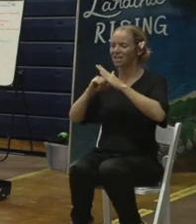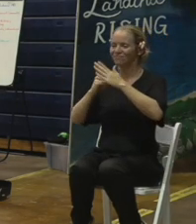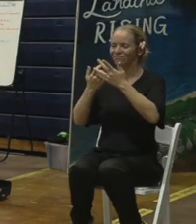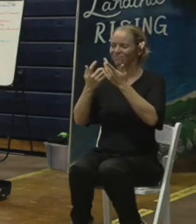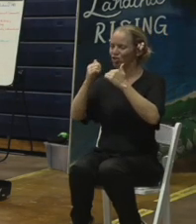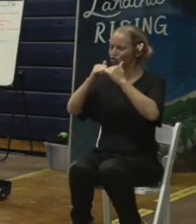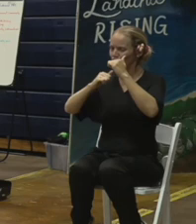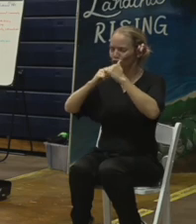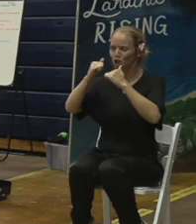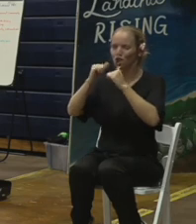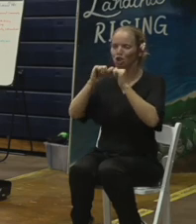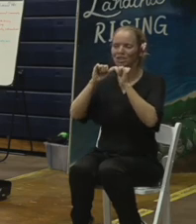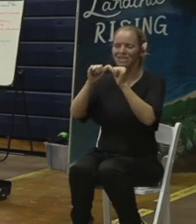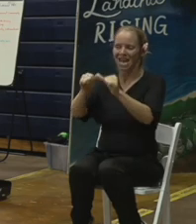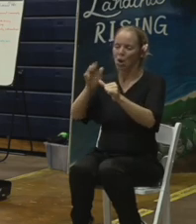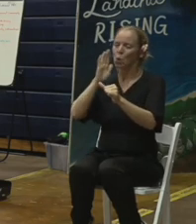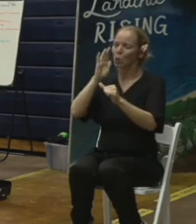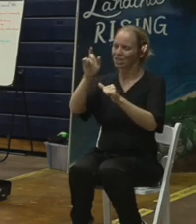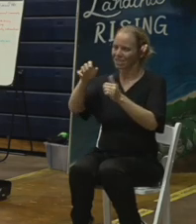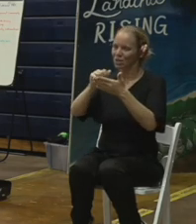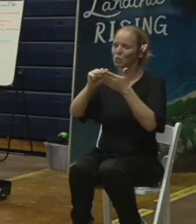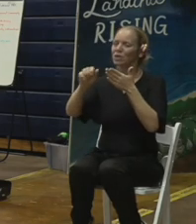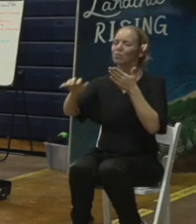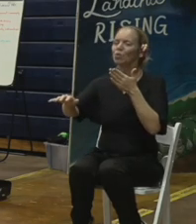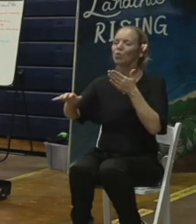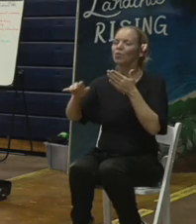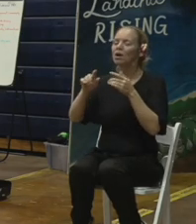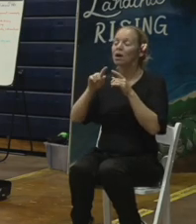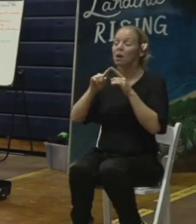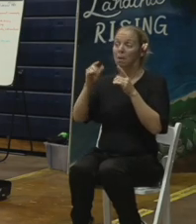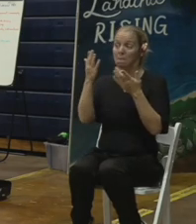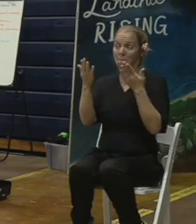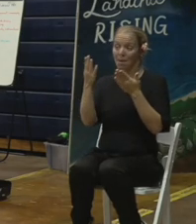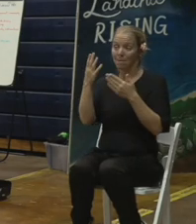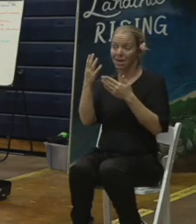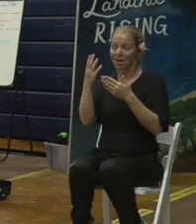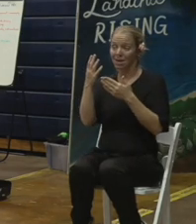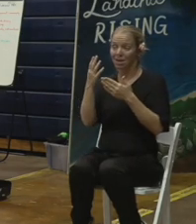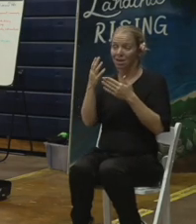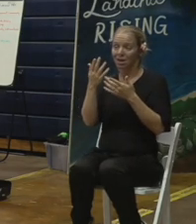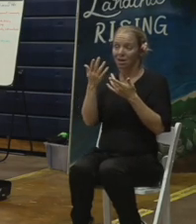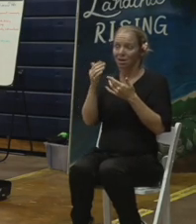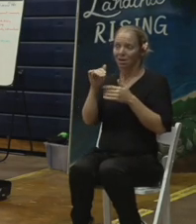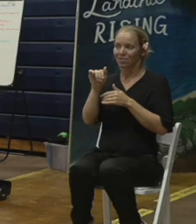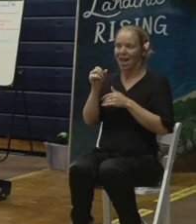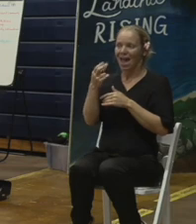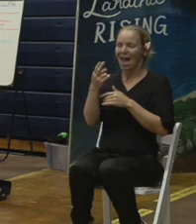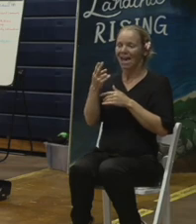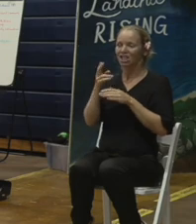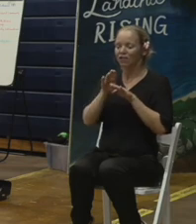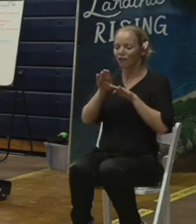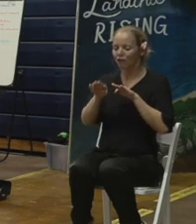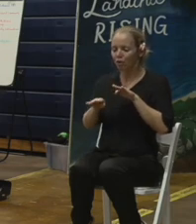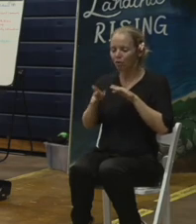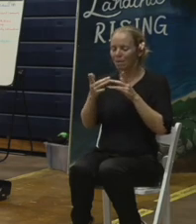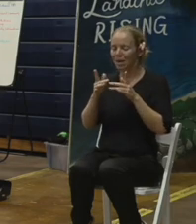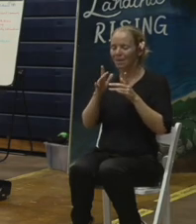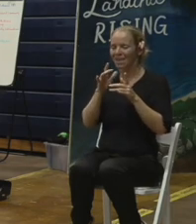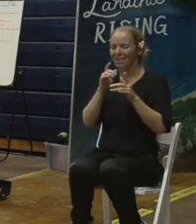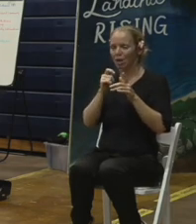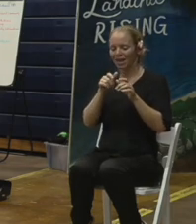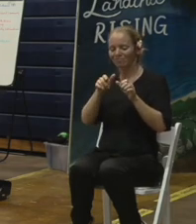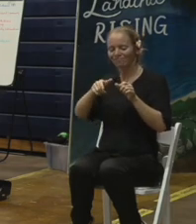and would need to be removed. If it's outside the ash footprint, outside what was directly impacted